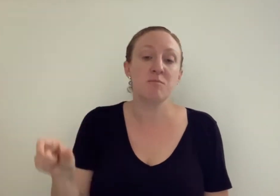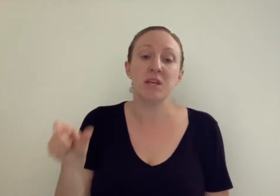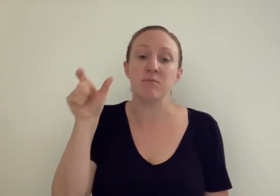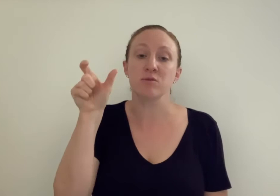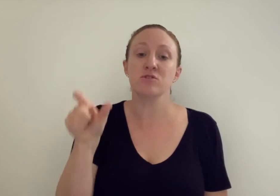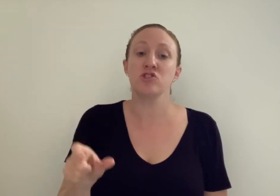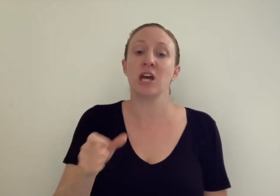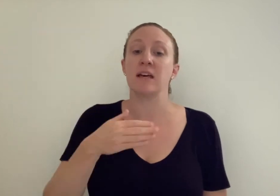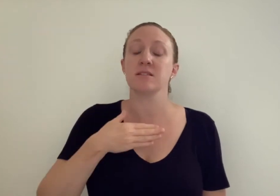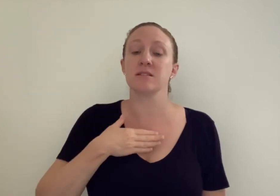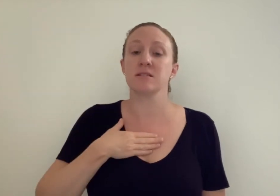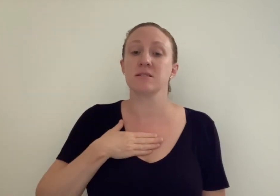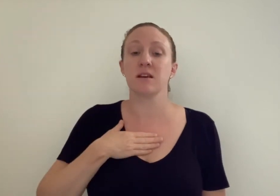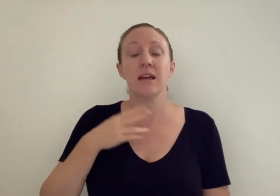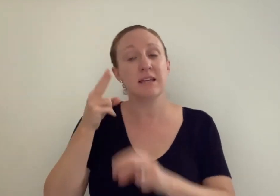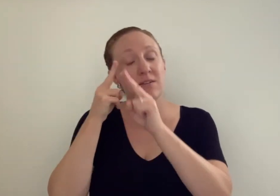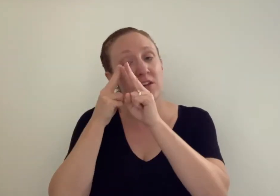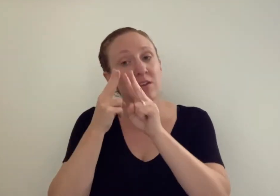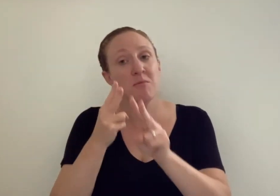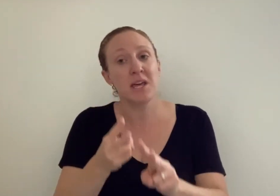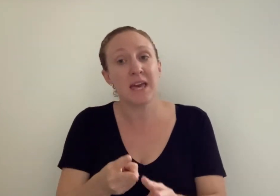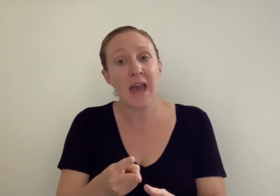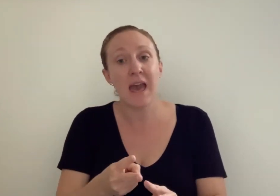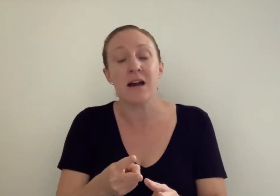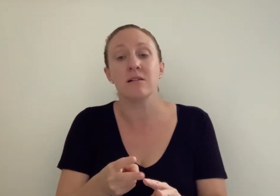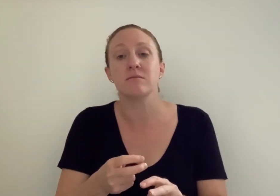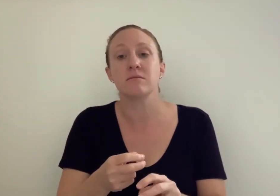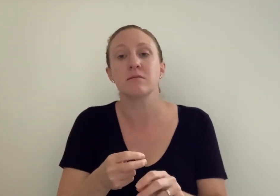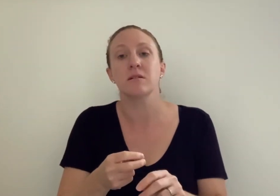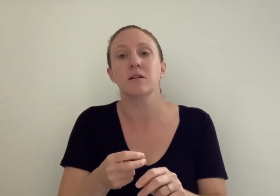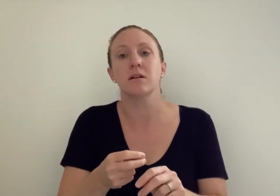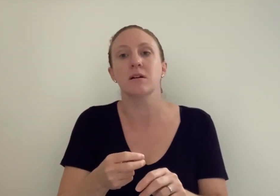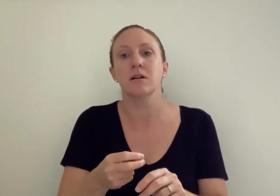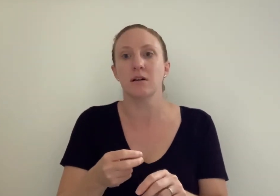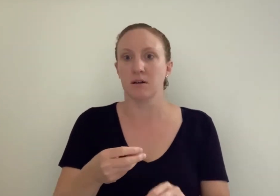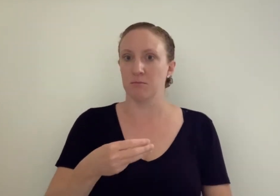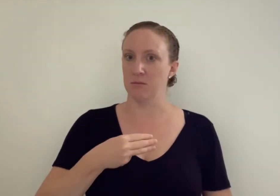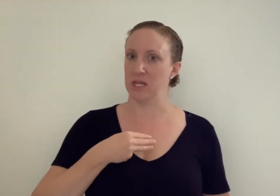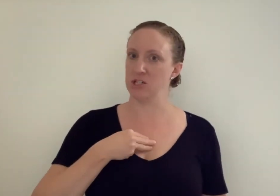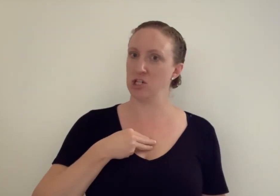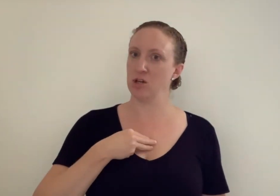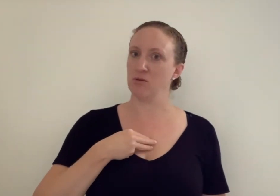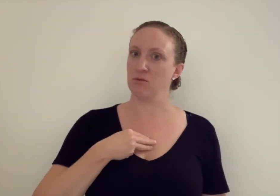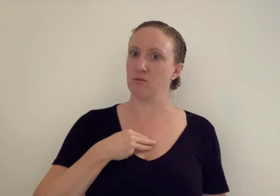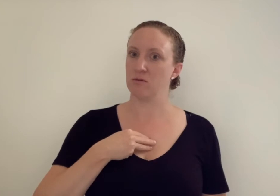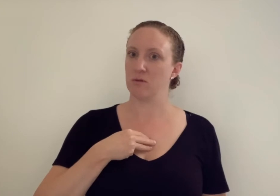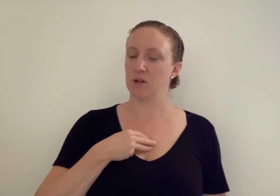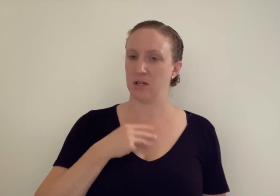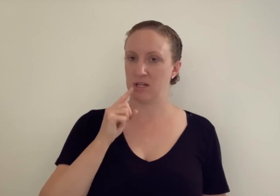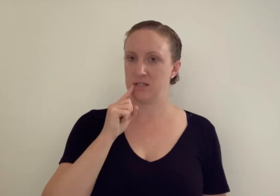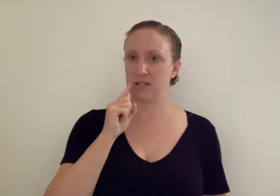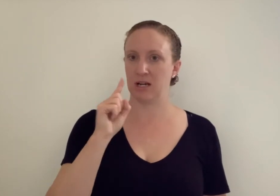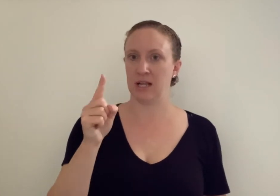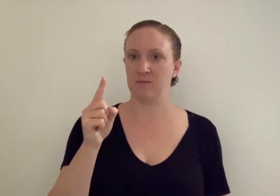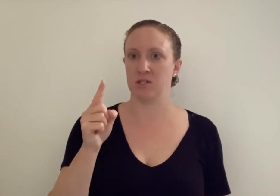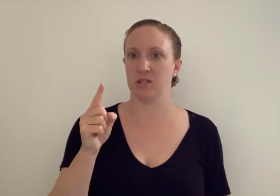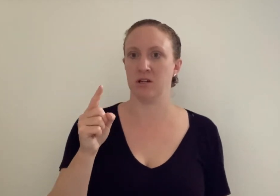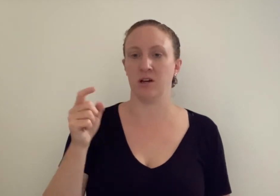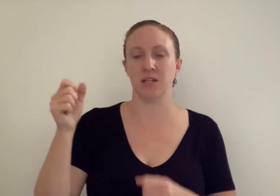people's chests and giving them my care. Me too, exclaimed the knight.